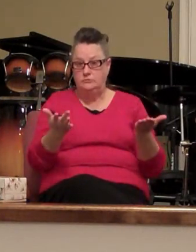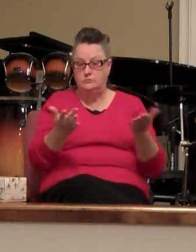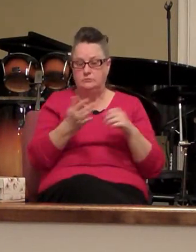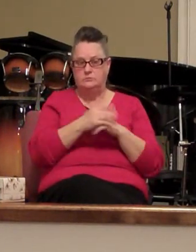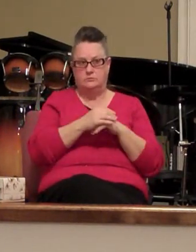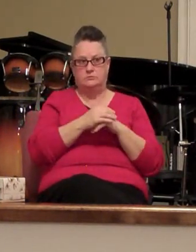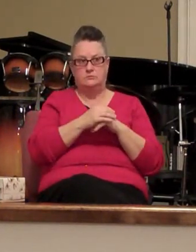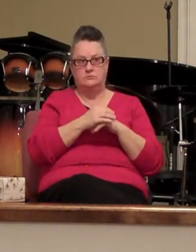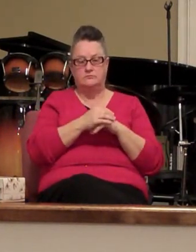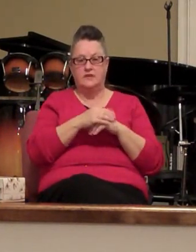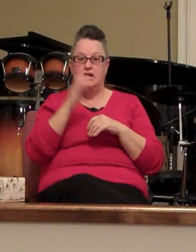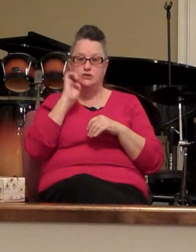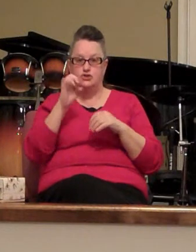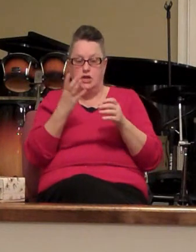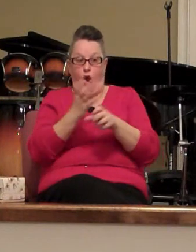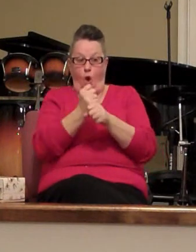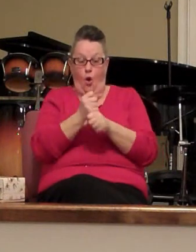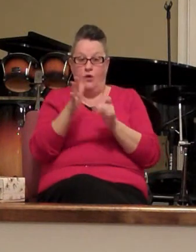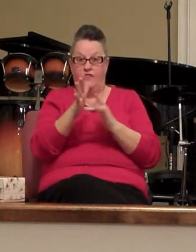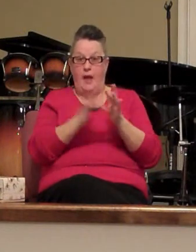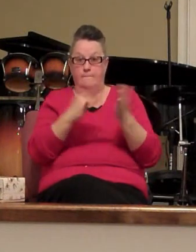and as she held this Bible she done a drama